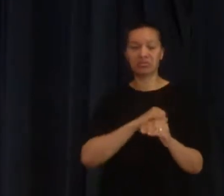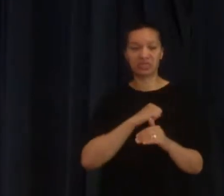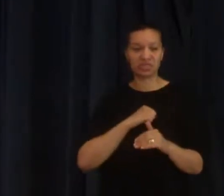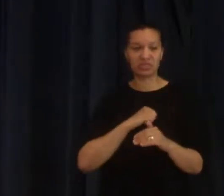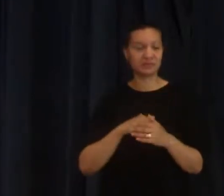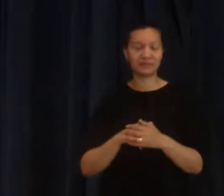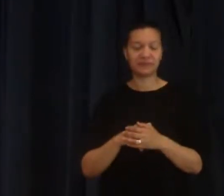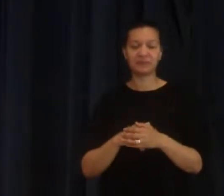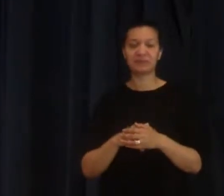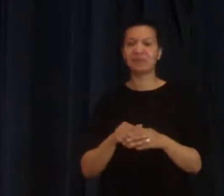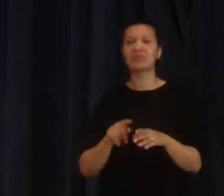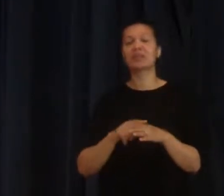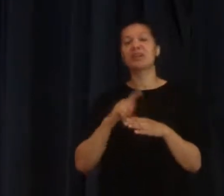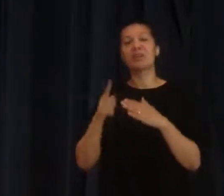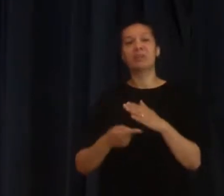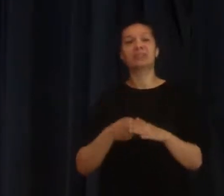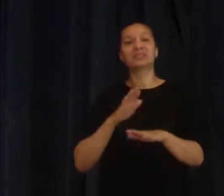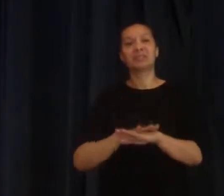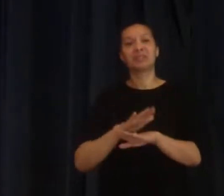it's about God's timing